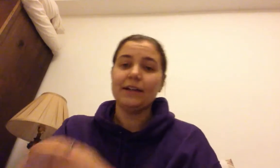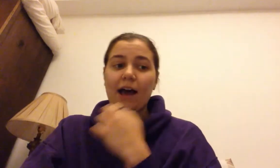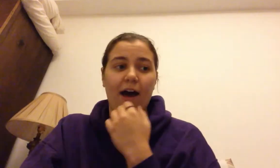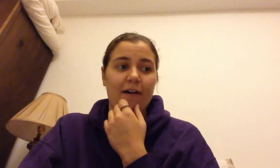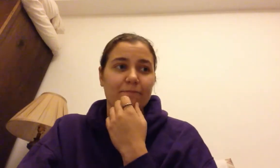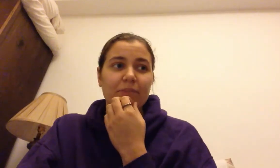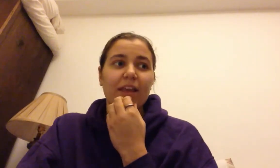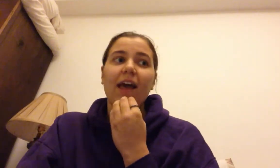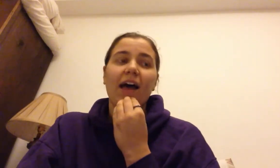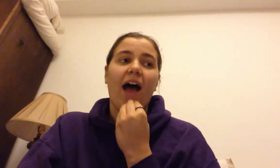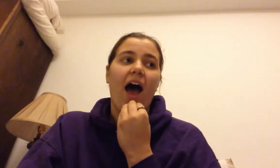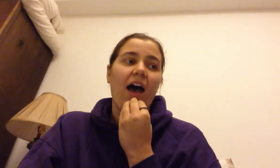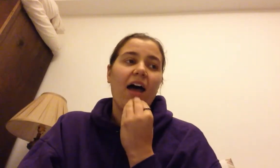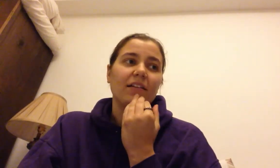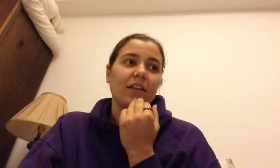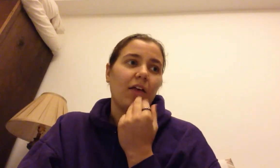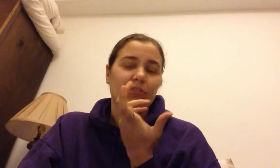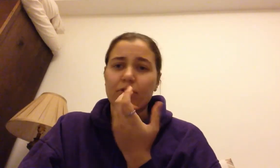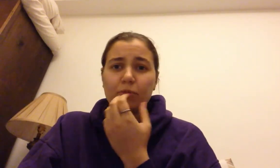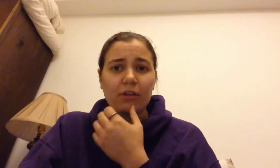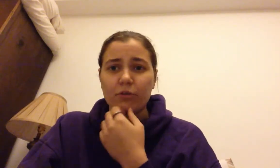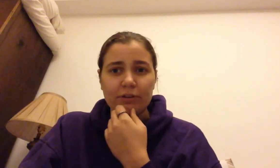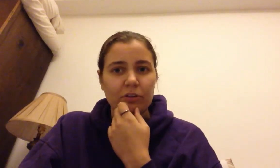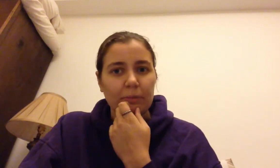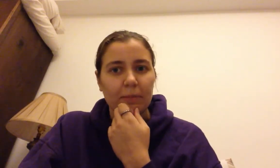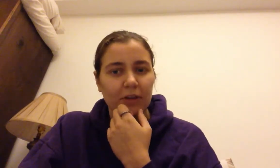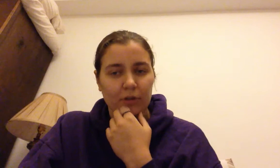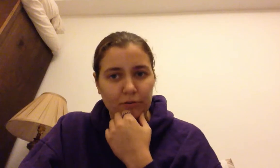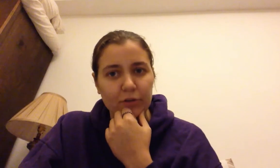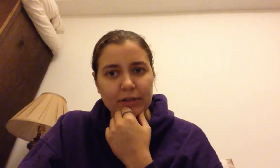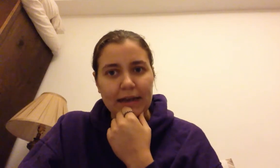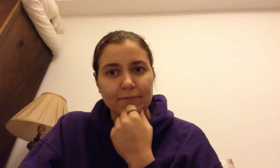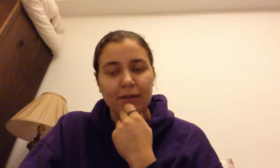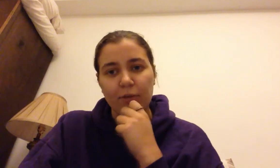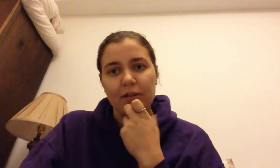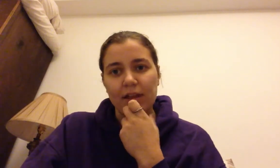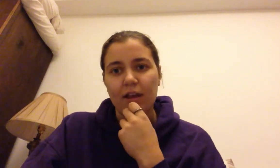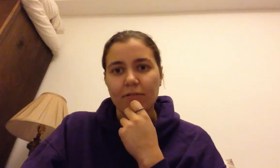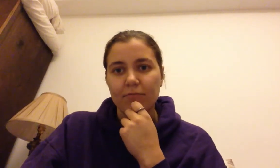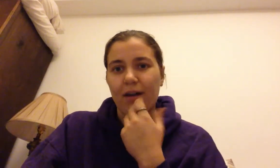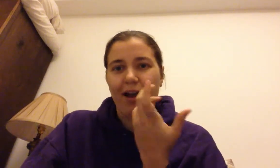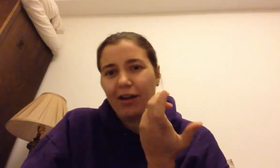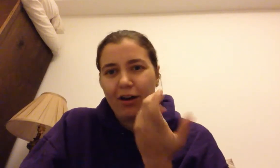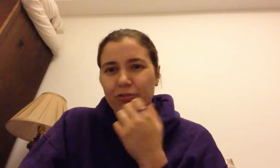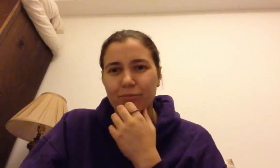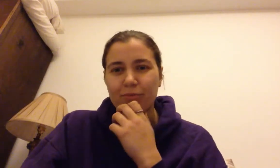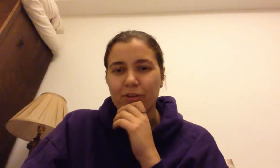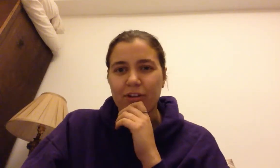Um, and some really cool, interesting people that are doing food, um, as well as, um, some really great Middle